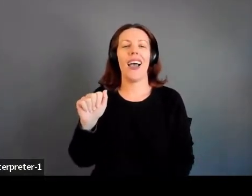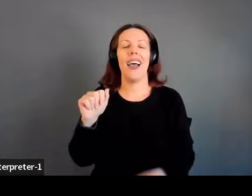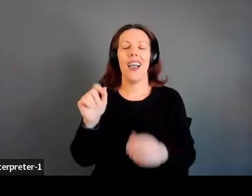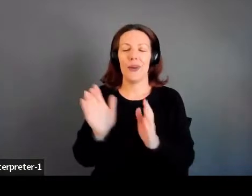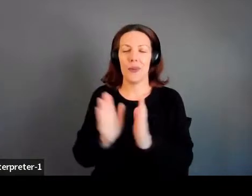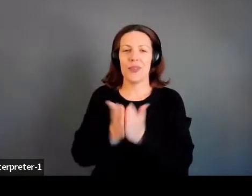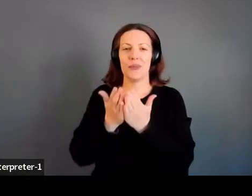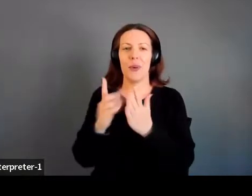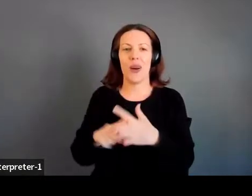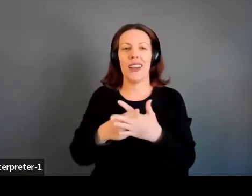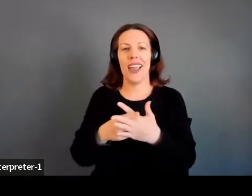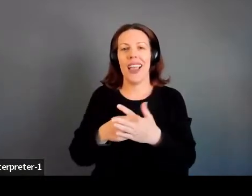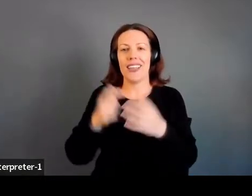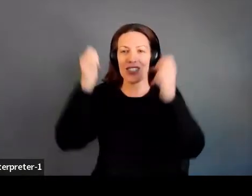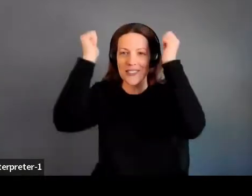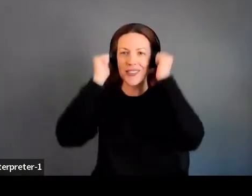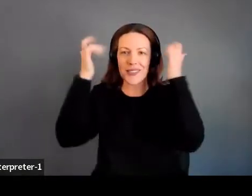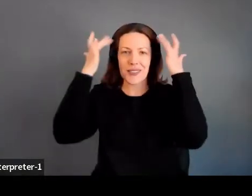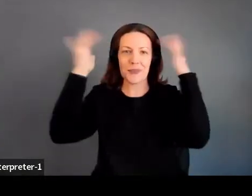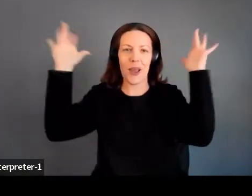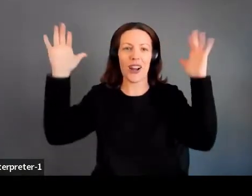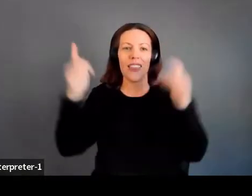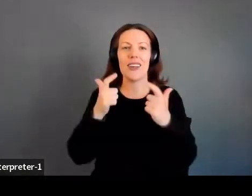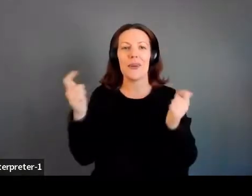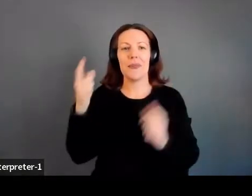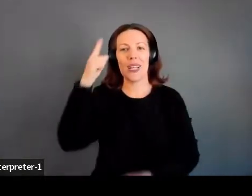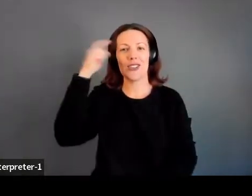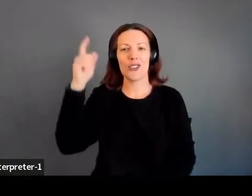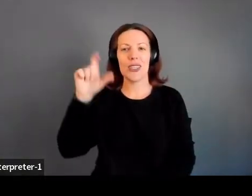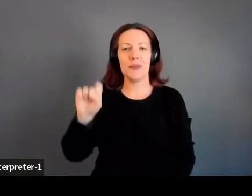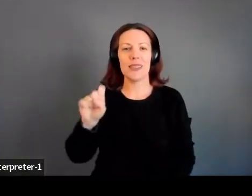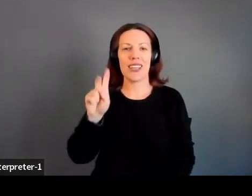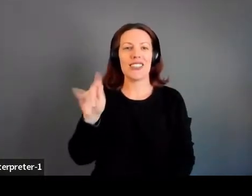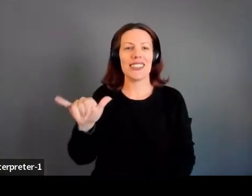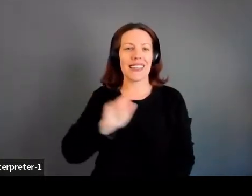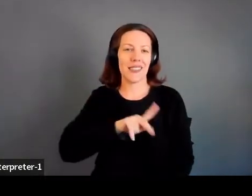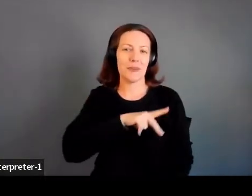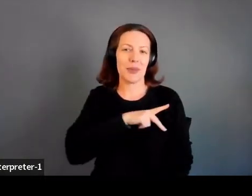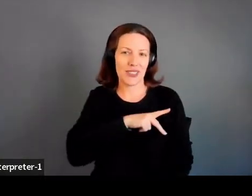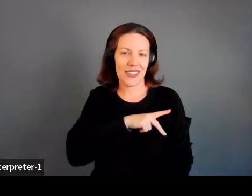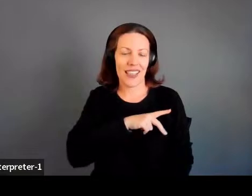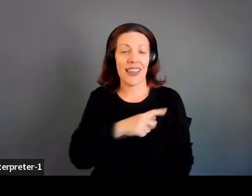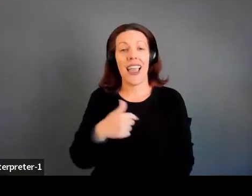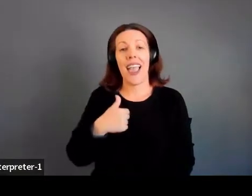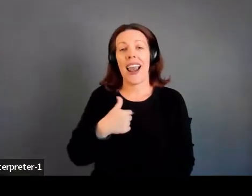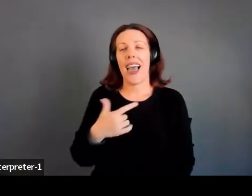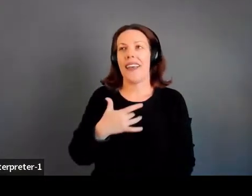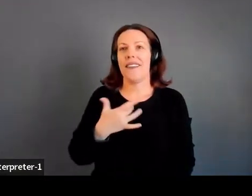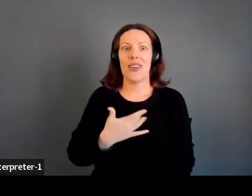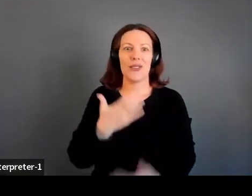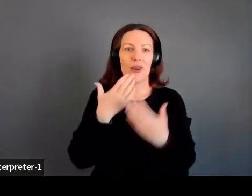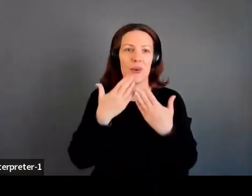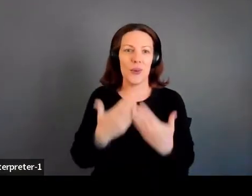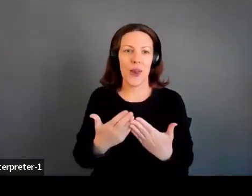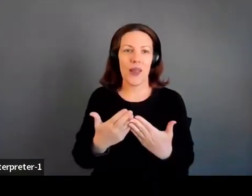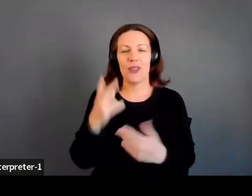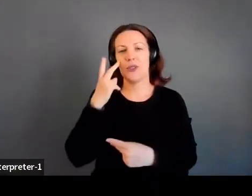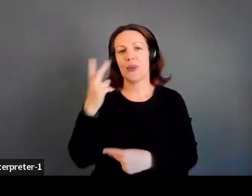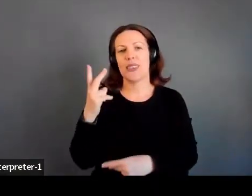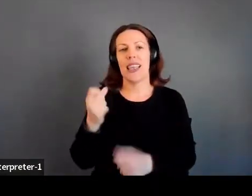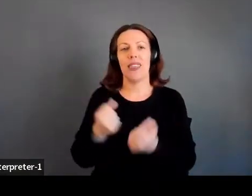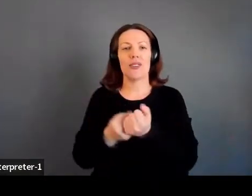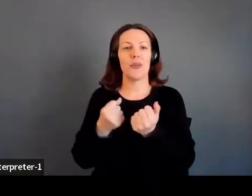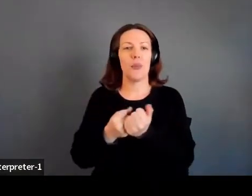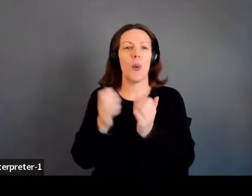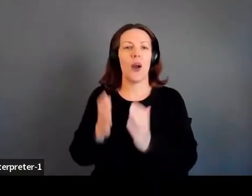bright, sparkly space helmet, her big dreams and her sassy personality. And I've been really grateful, um, to see the support for